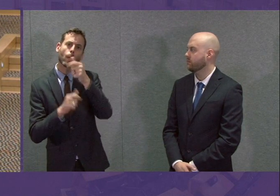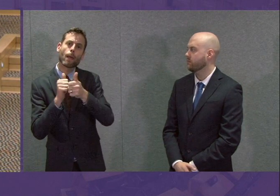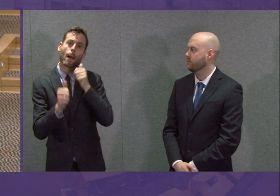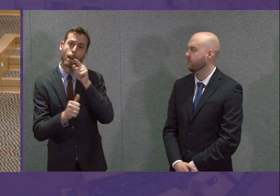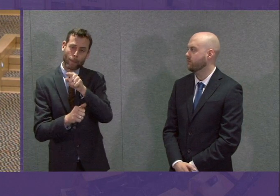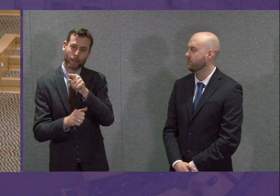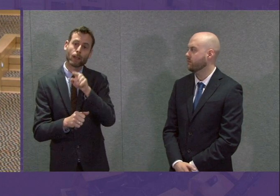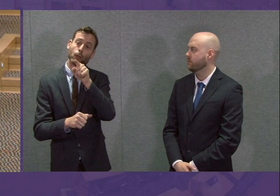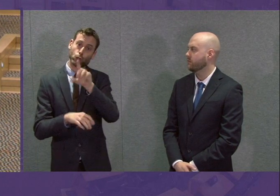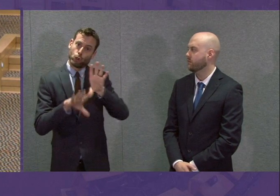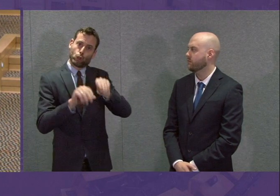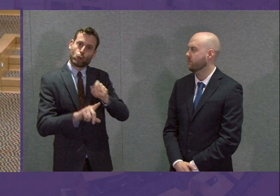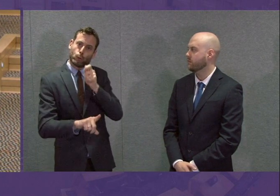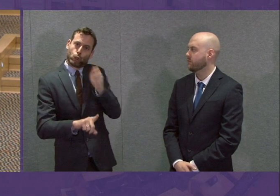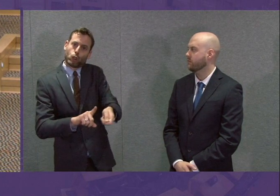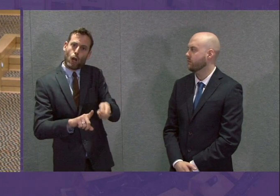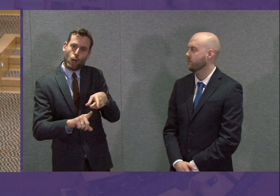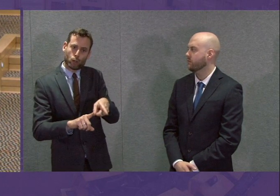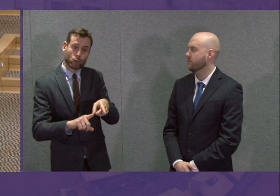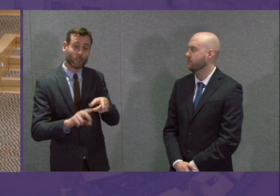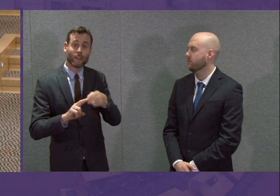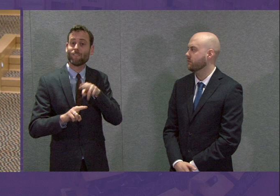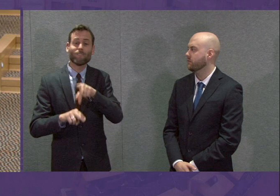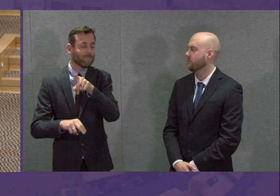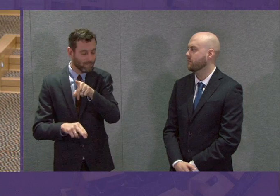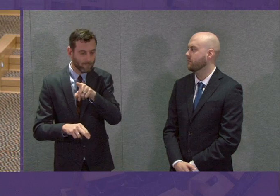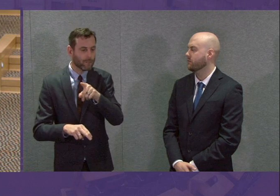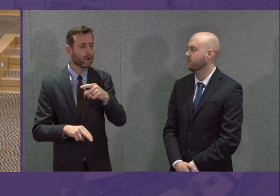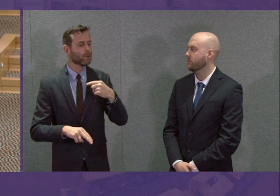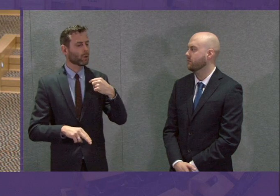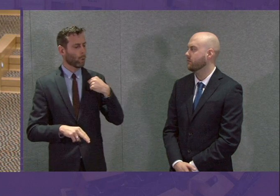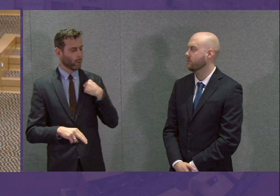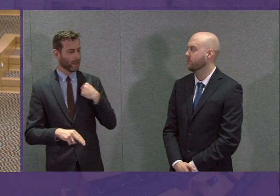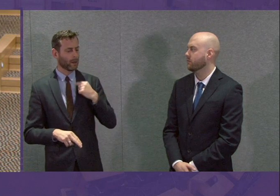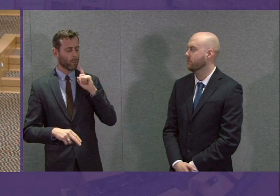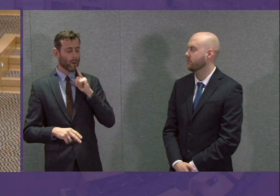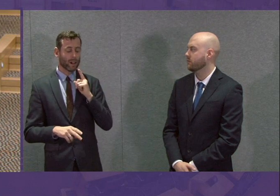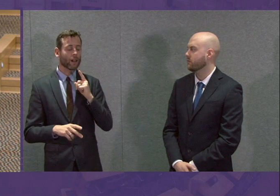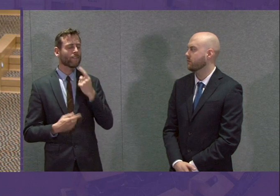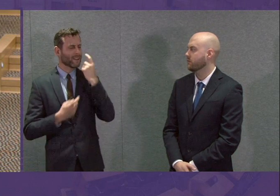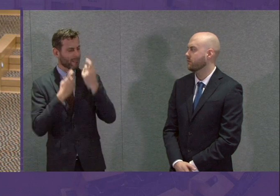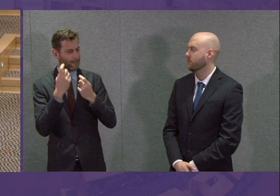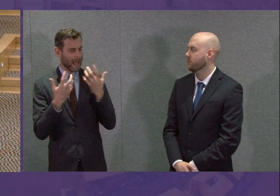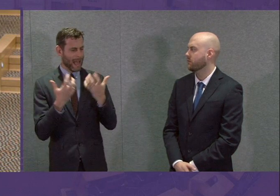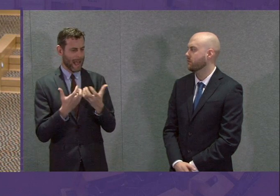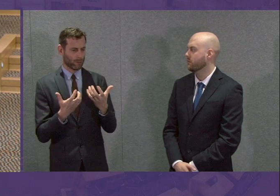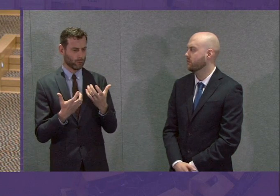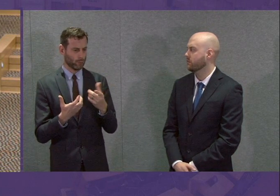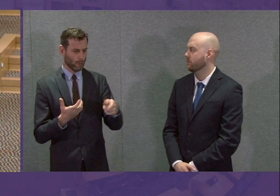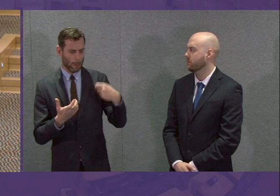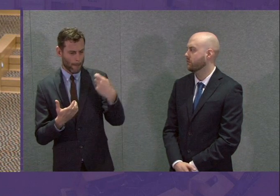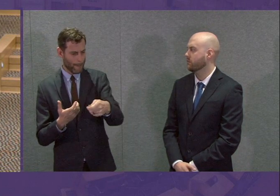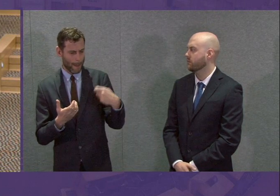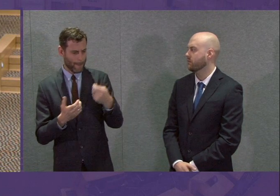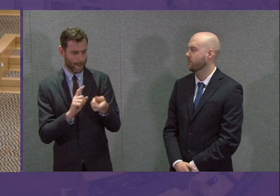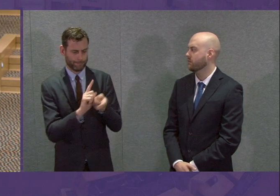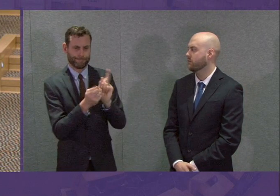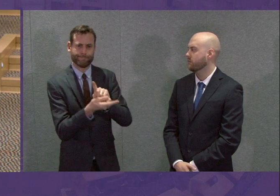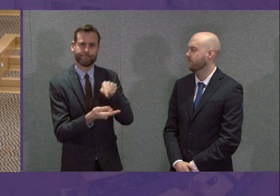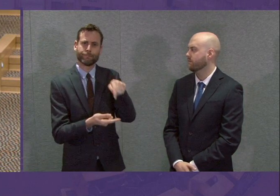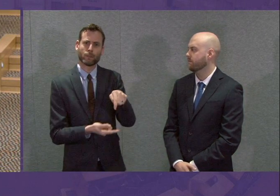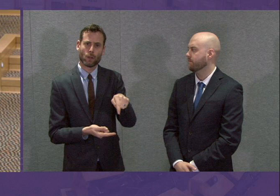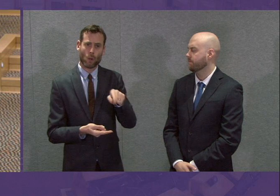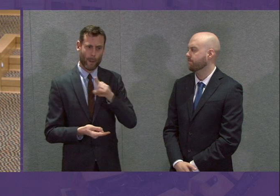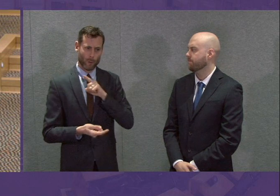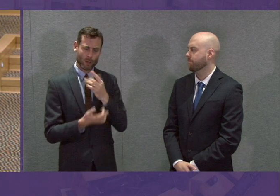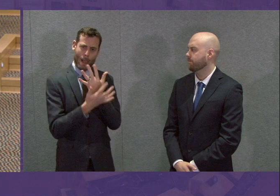to suspend them. But if not, then the Scottish Government will want to look at what we can do to take away that cost from those who will be working so hard to keep the rest